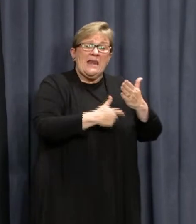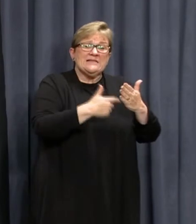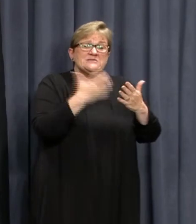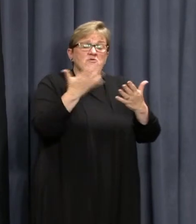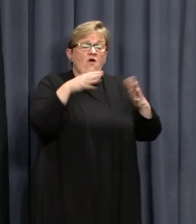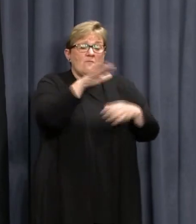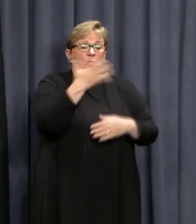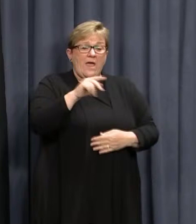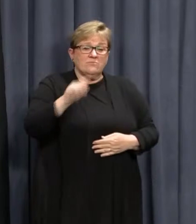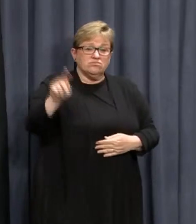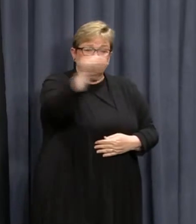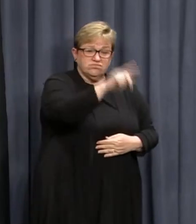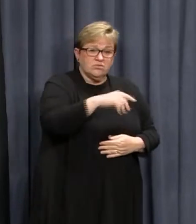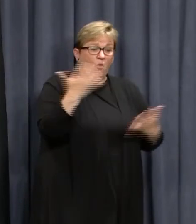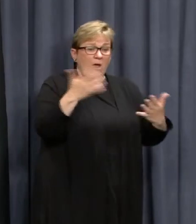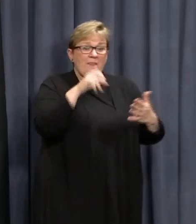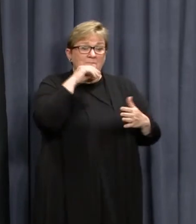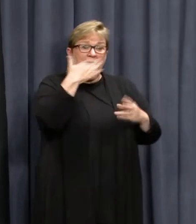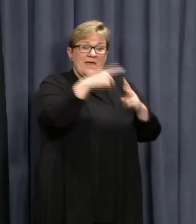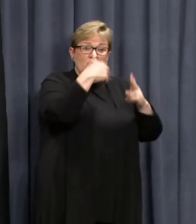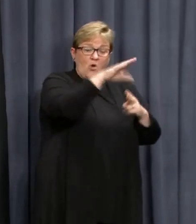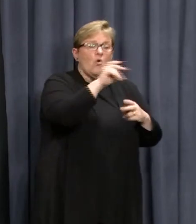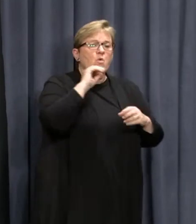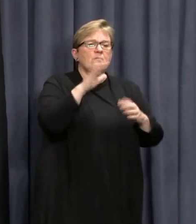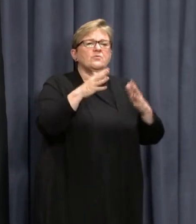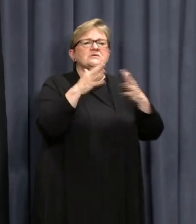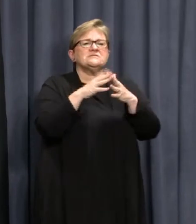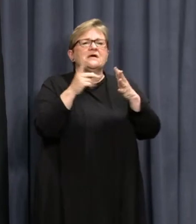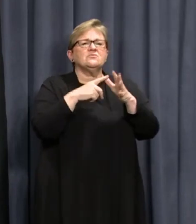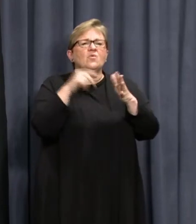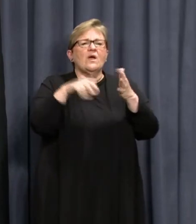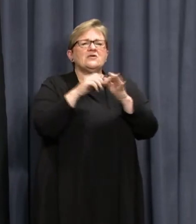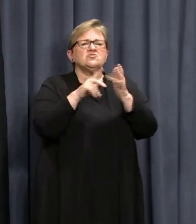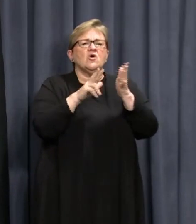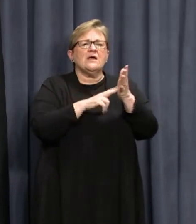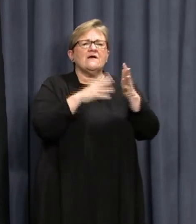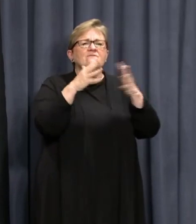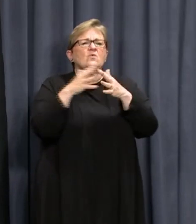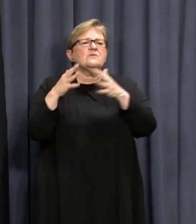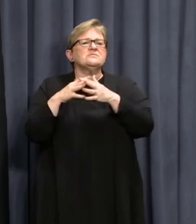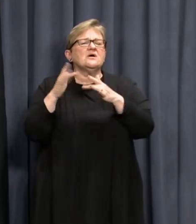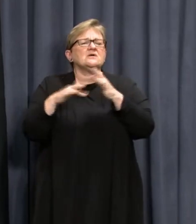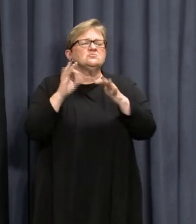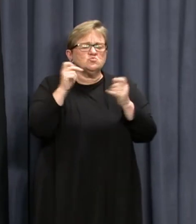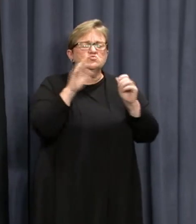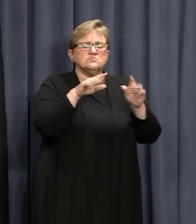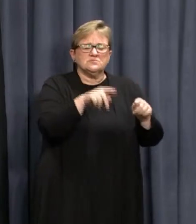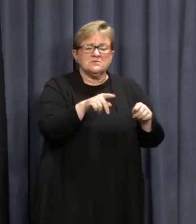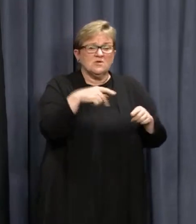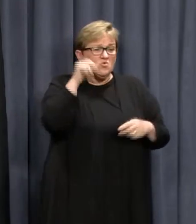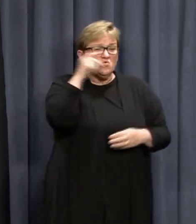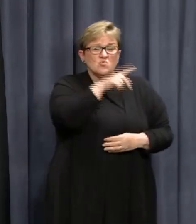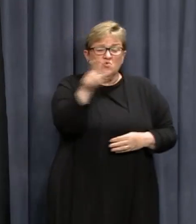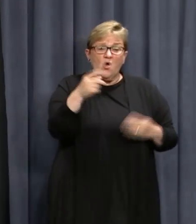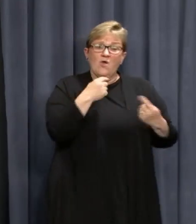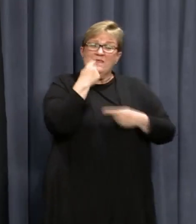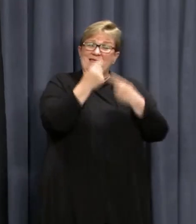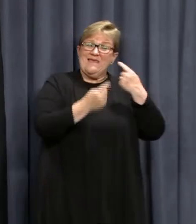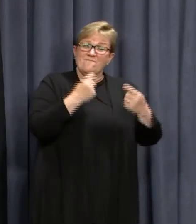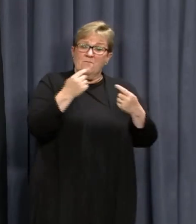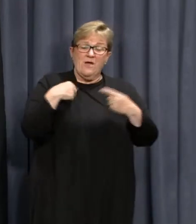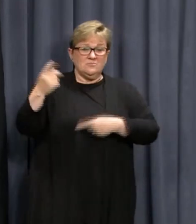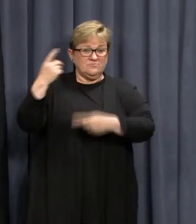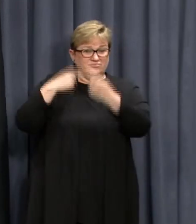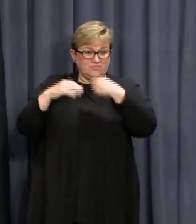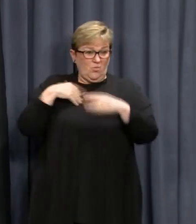exposure locations will be up on the wa.gov.au website shortly. As we know, the information is coming